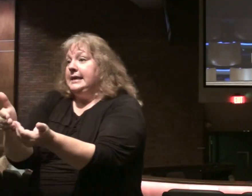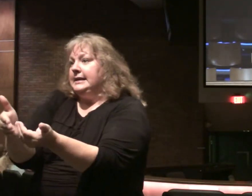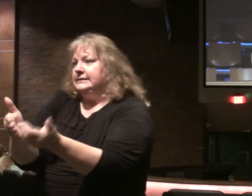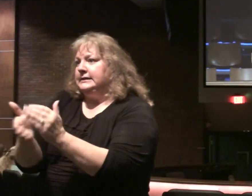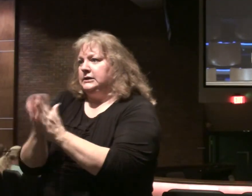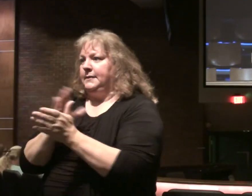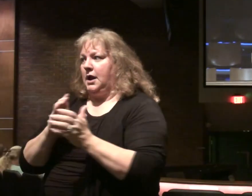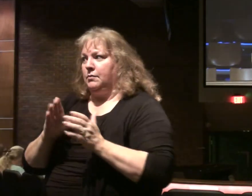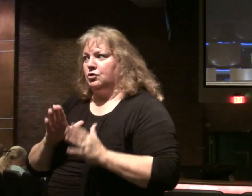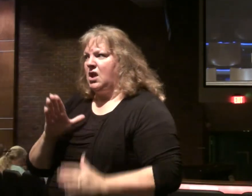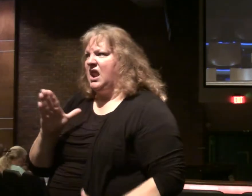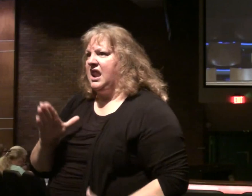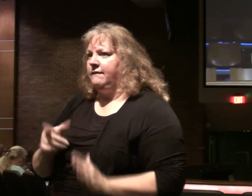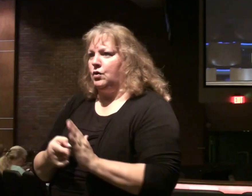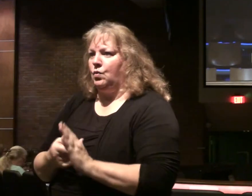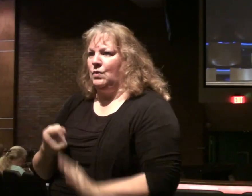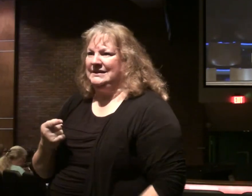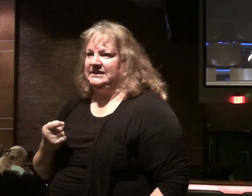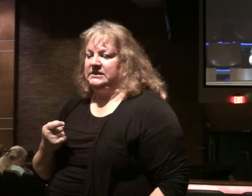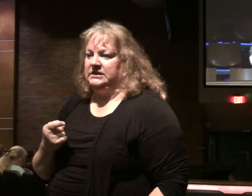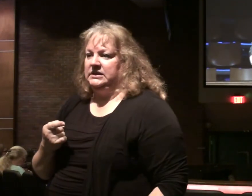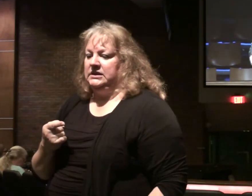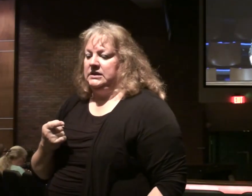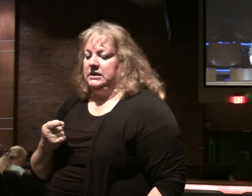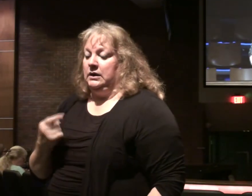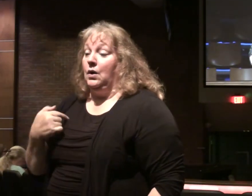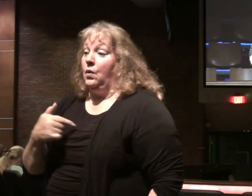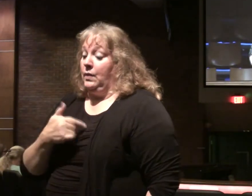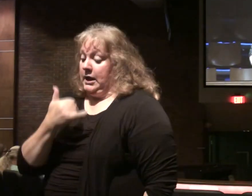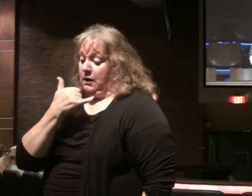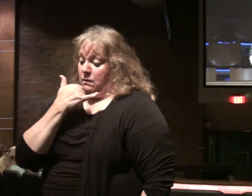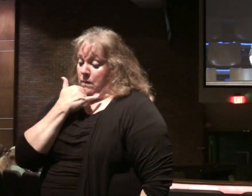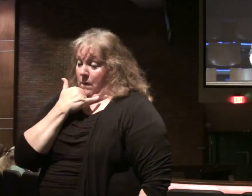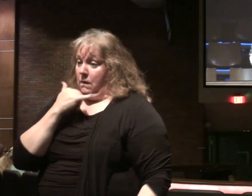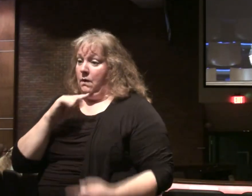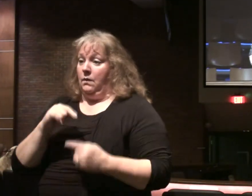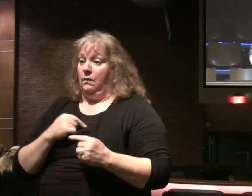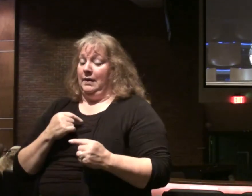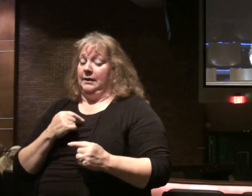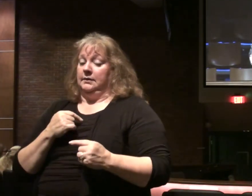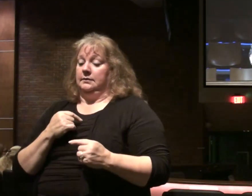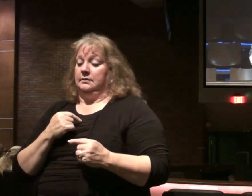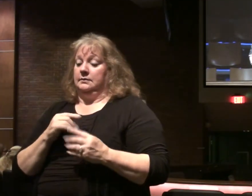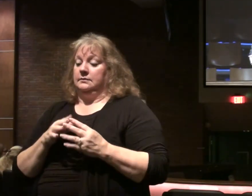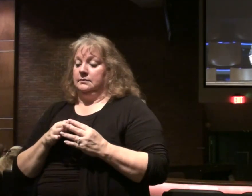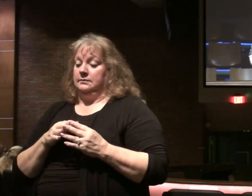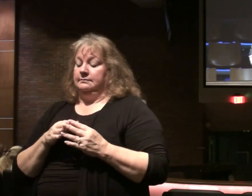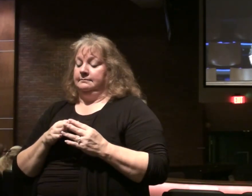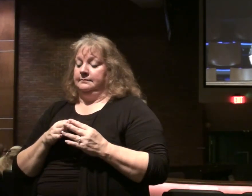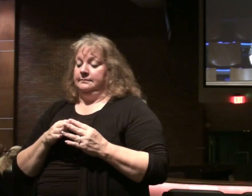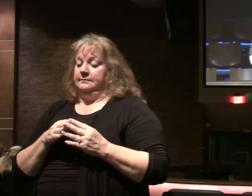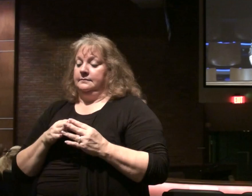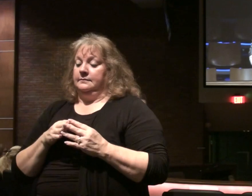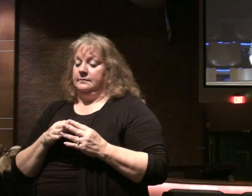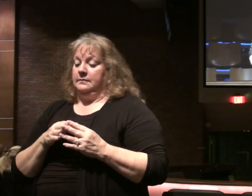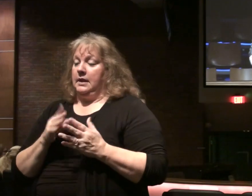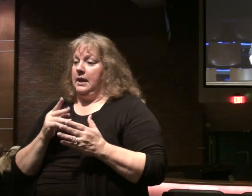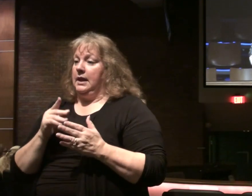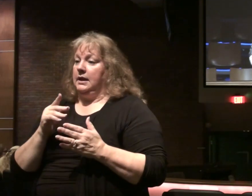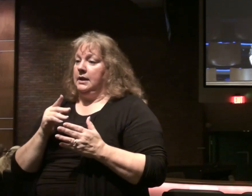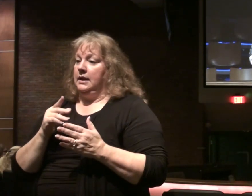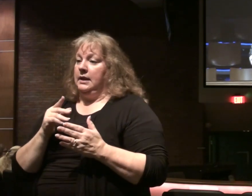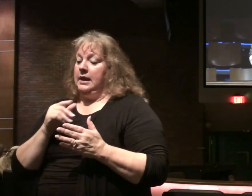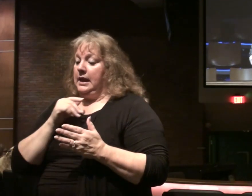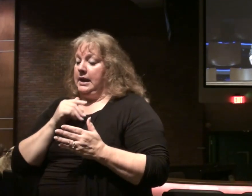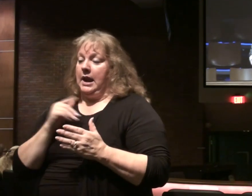be a Christian. Never once. We are wrong in our message. We are wrong in our message. In failing to